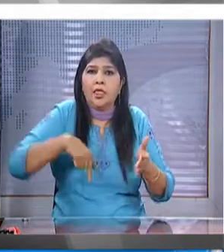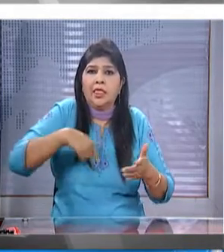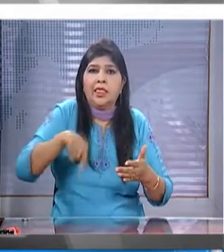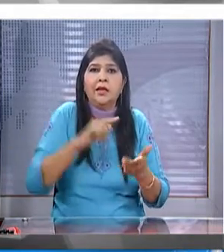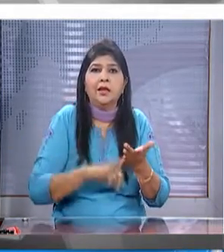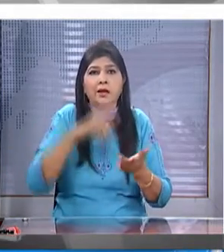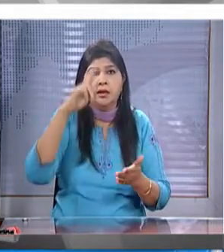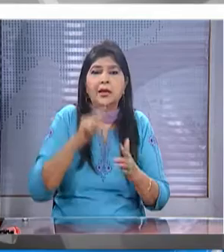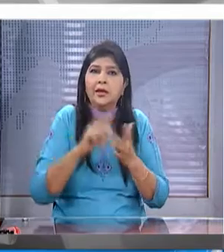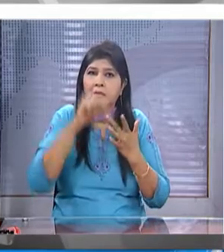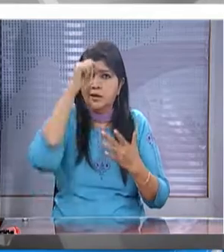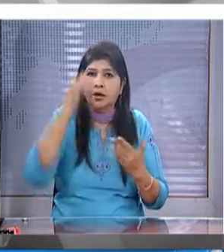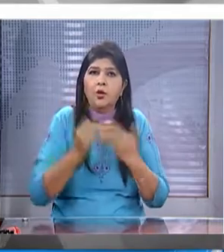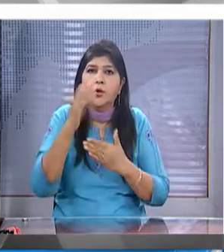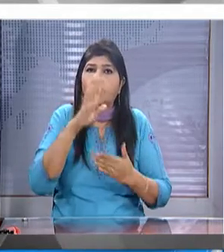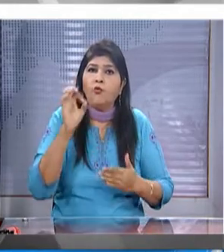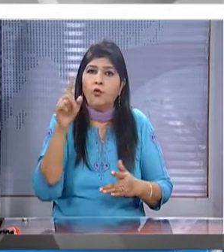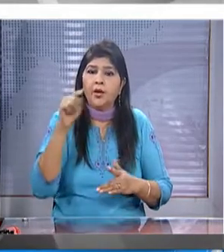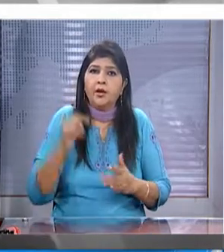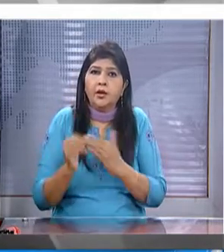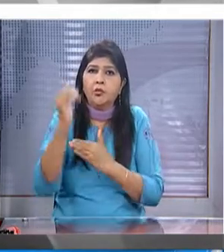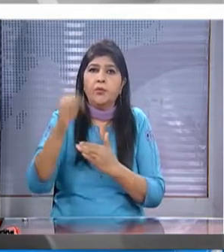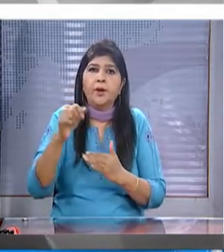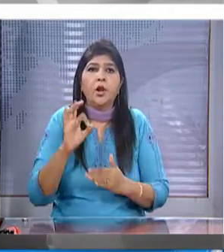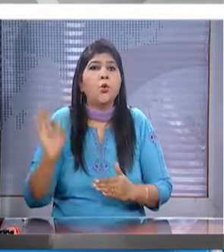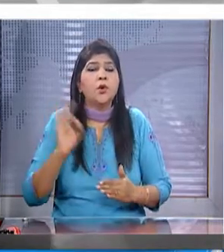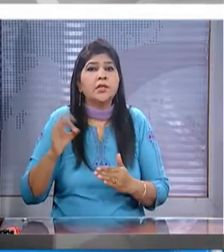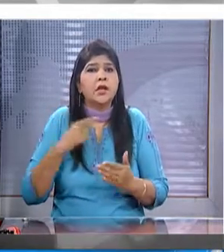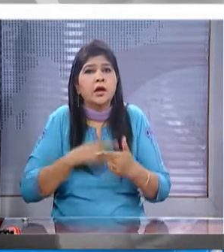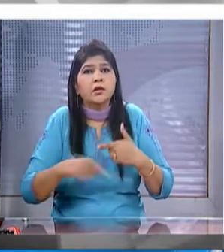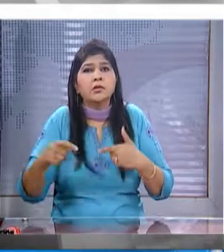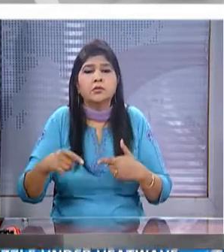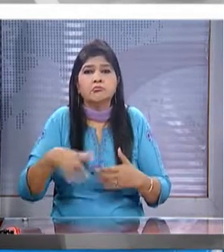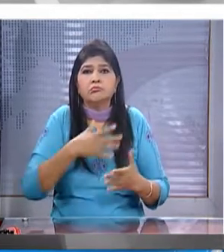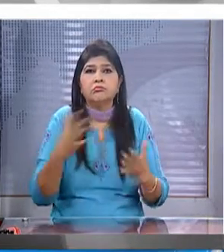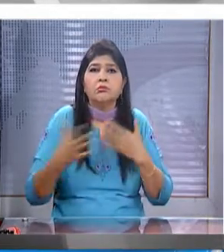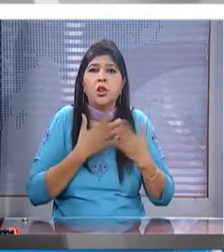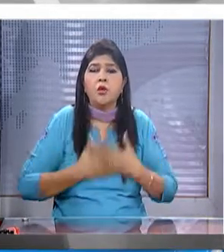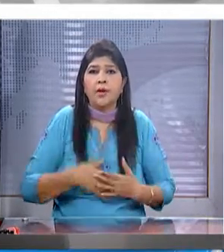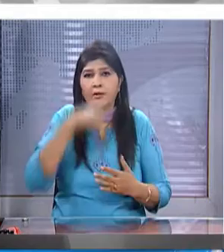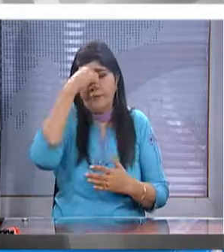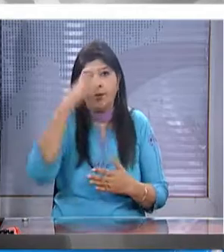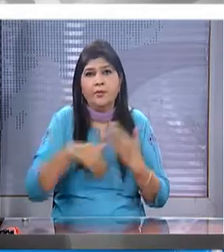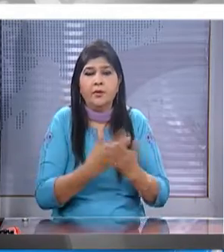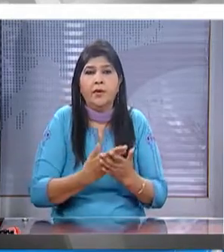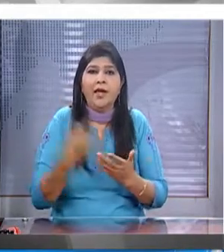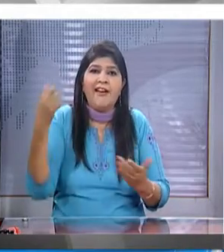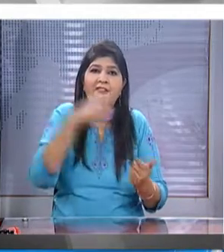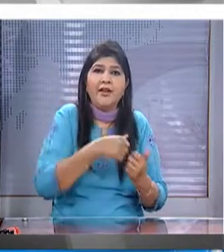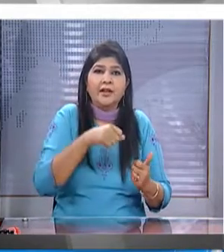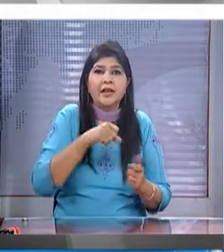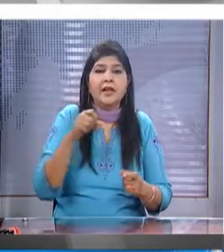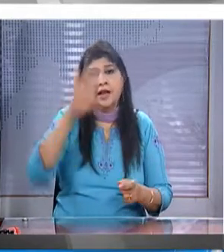and hovered around the 40 degree celsius mark as odyssa continued to sizzle and normal life was affected in